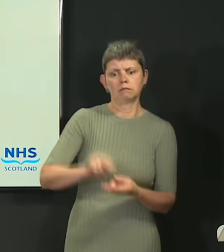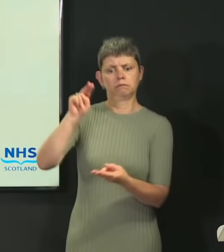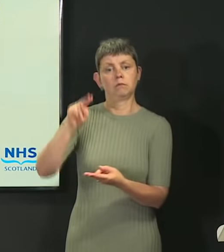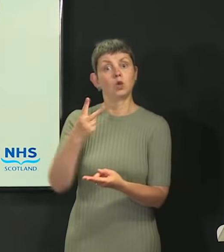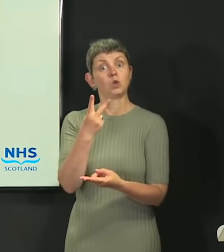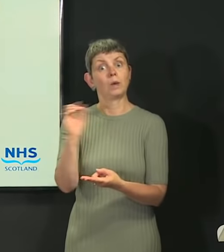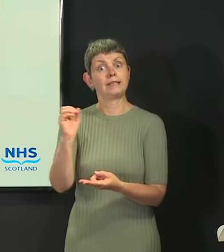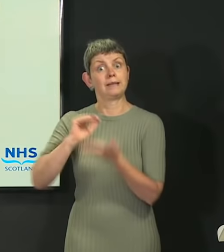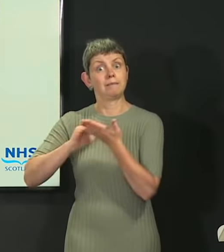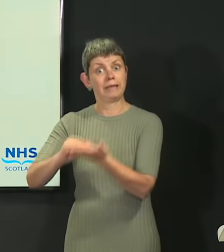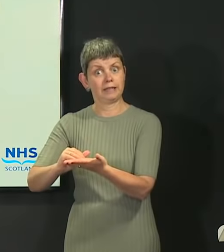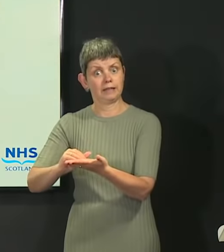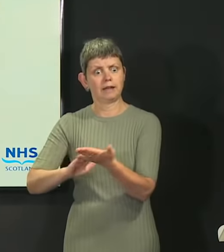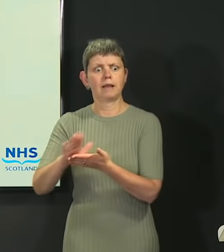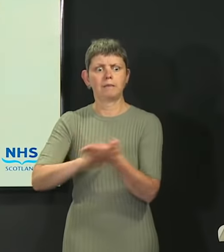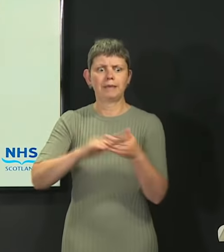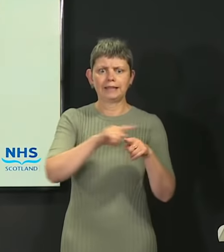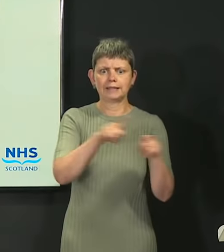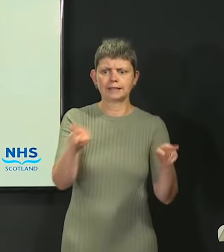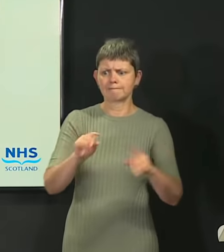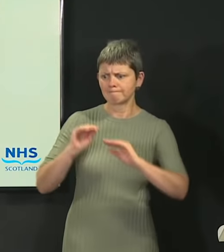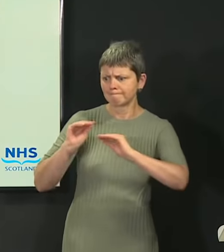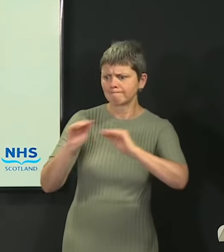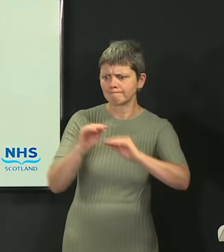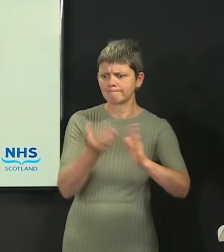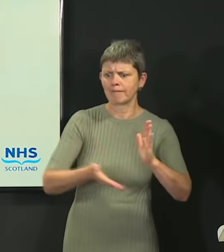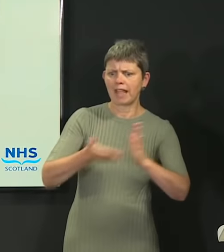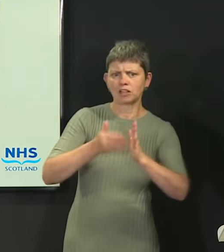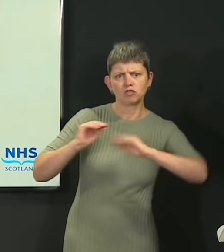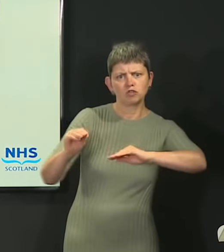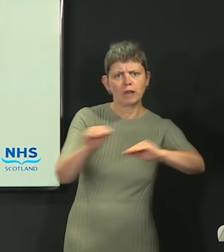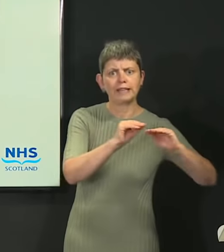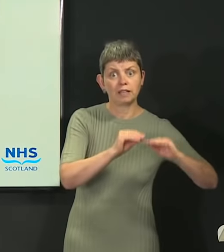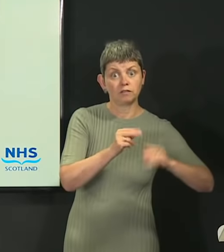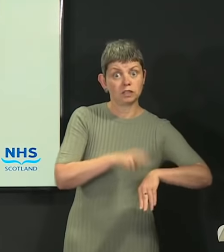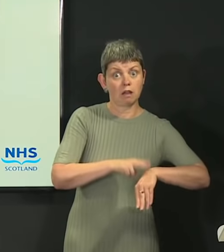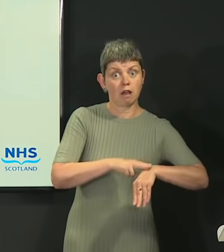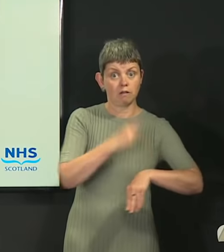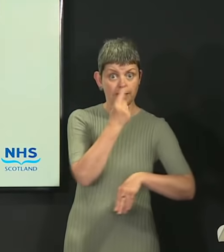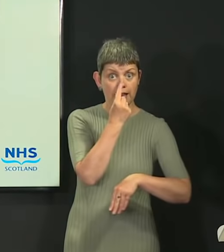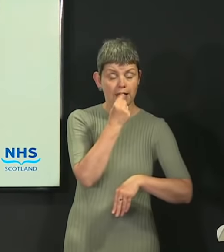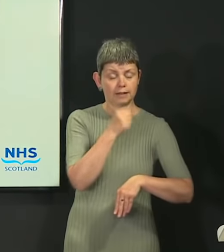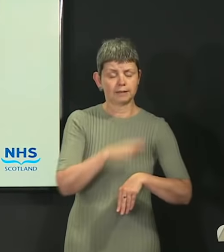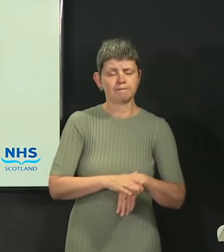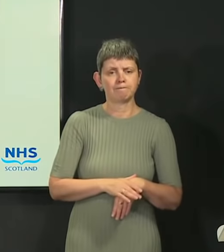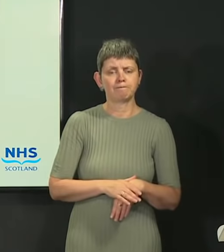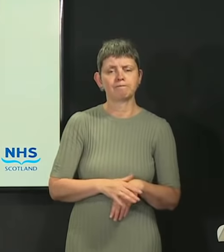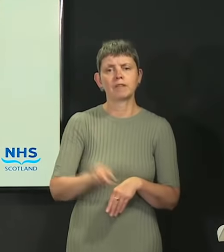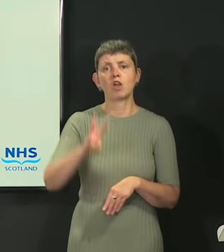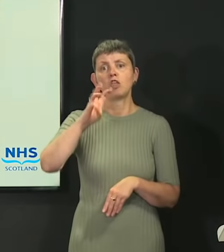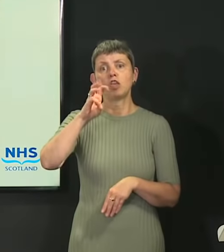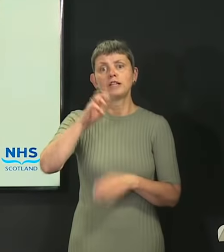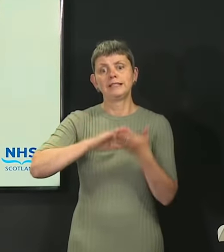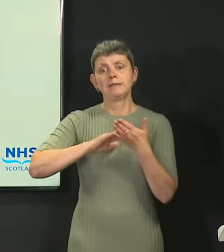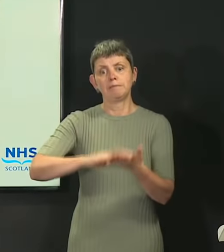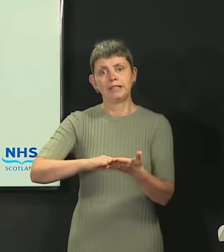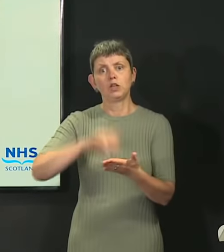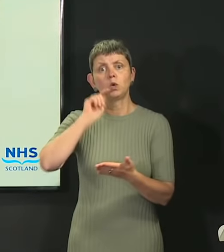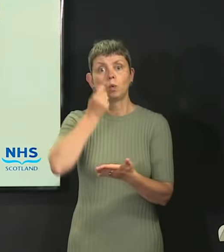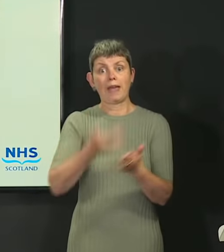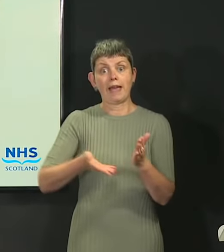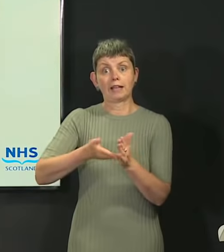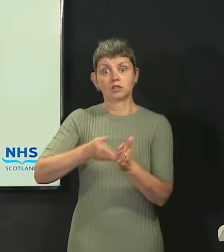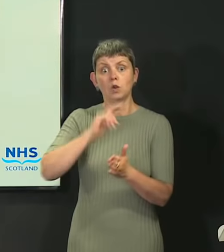support businesses to provide upskilling, reskilling and training for their staff. An initial £13 million will be available